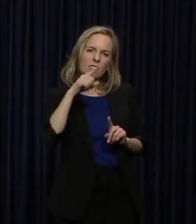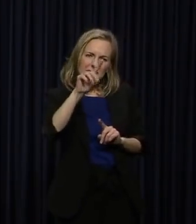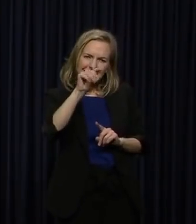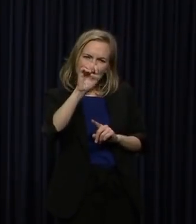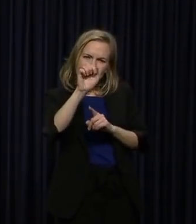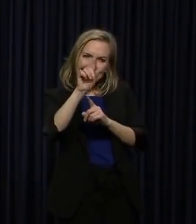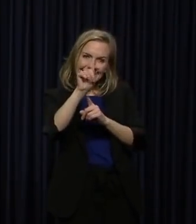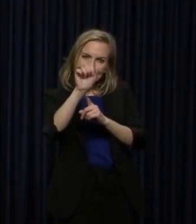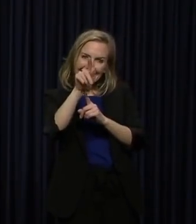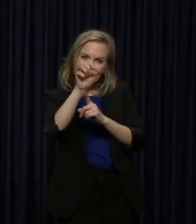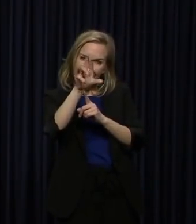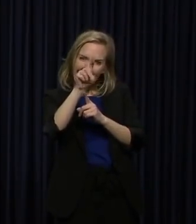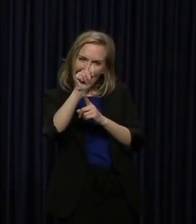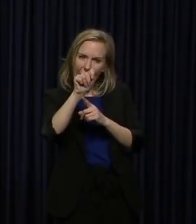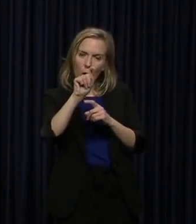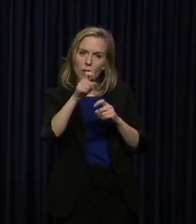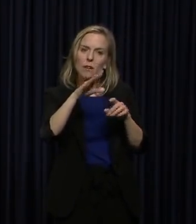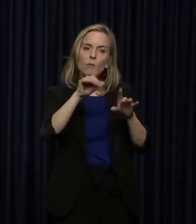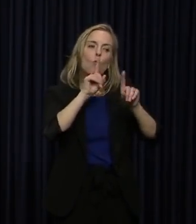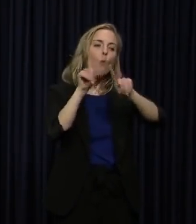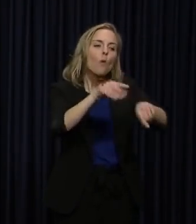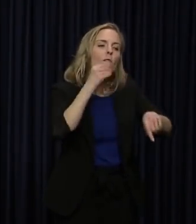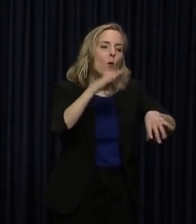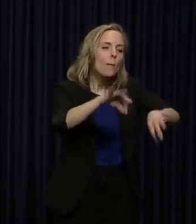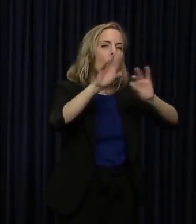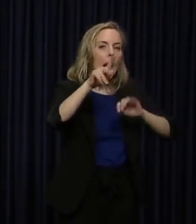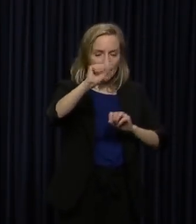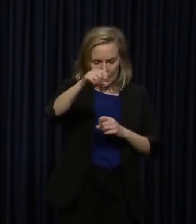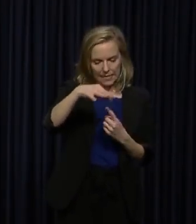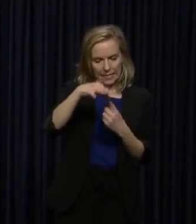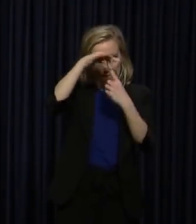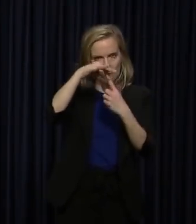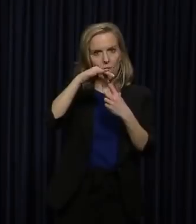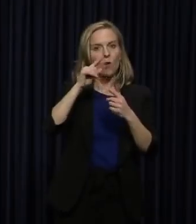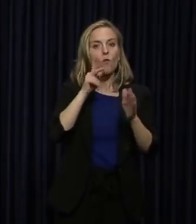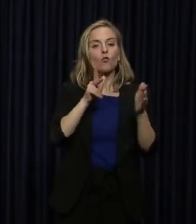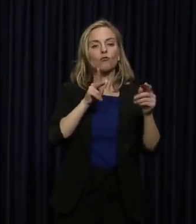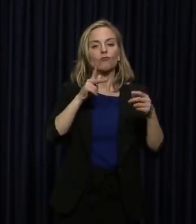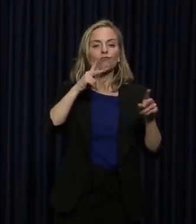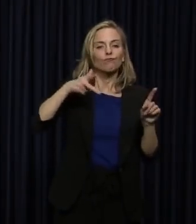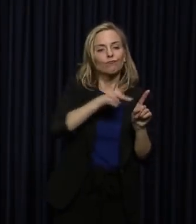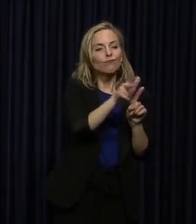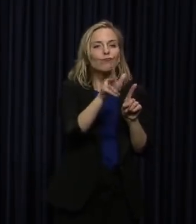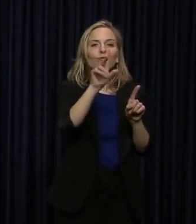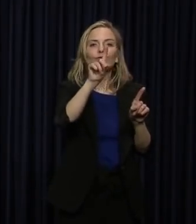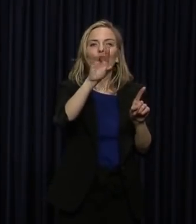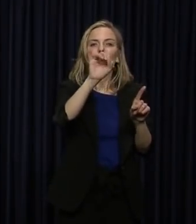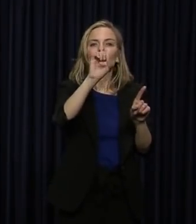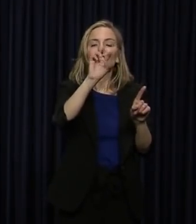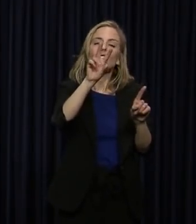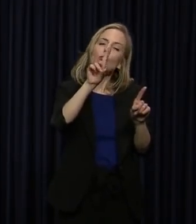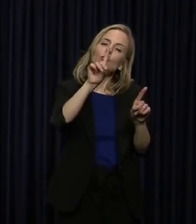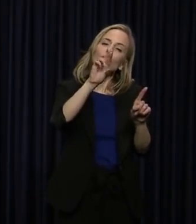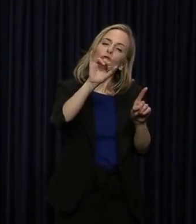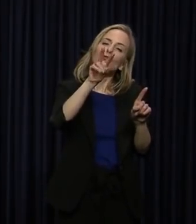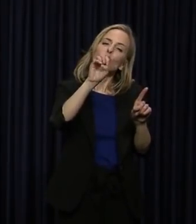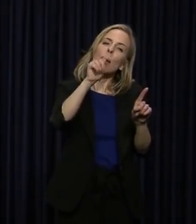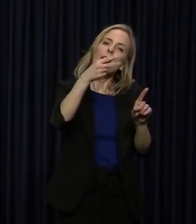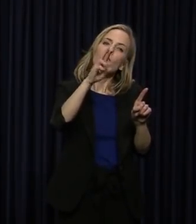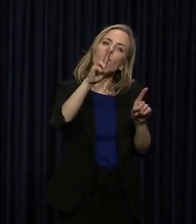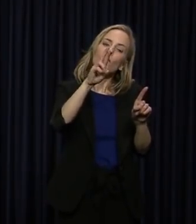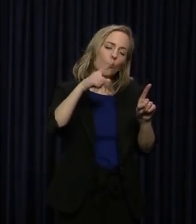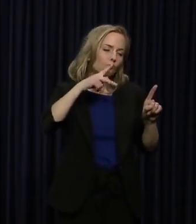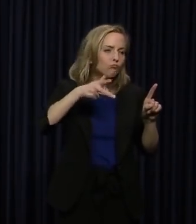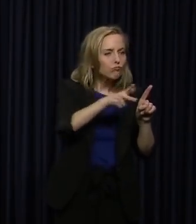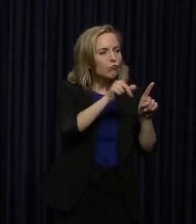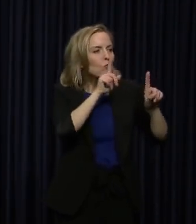sounds like you're still there. Yes, there are going to be exceptions for drive-thrus, for takeout that we need to look at exactly how